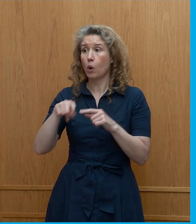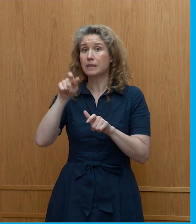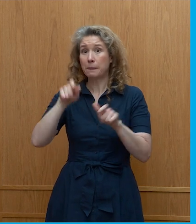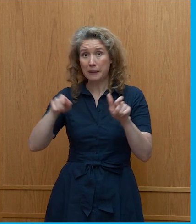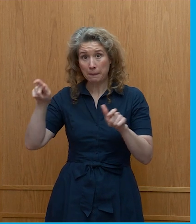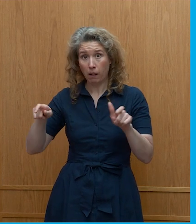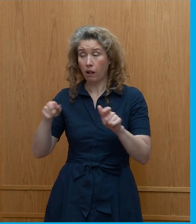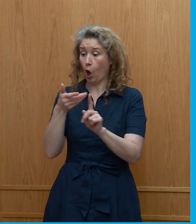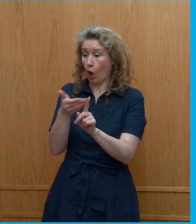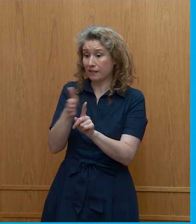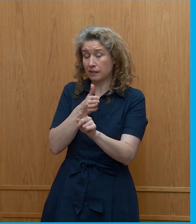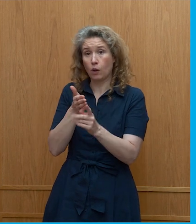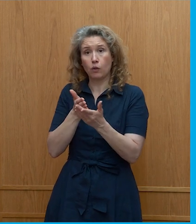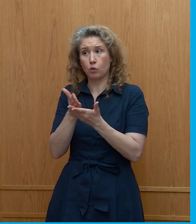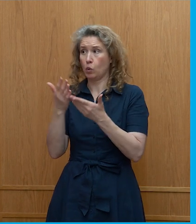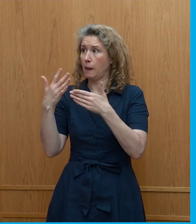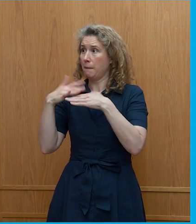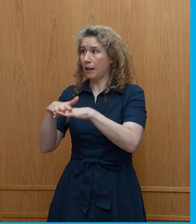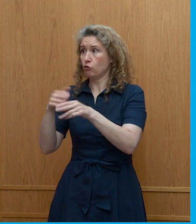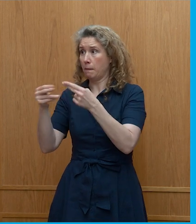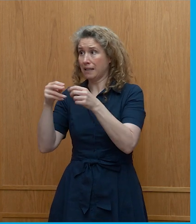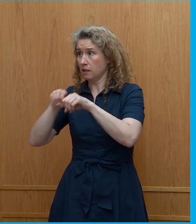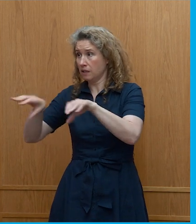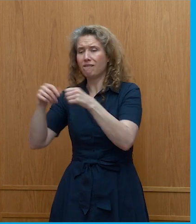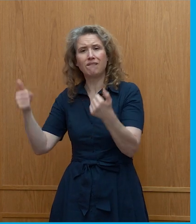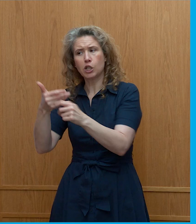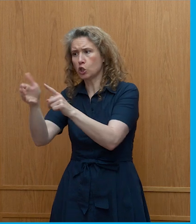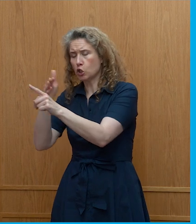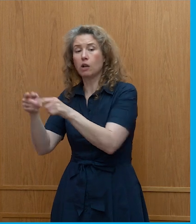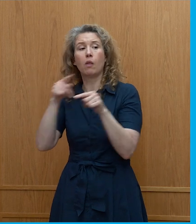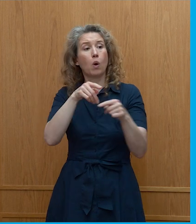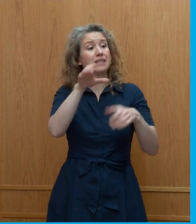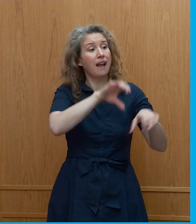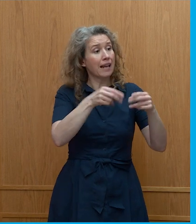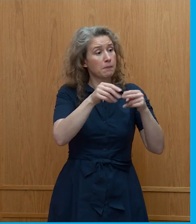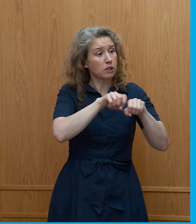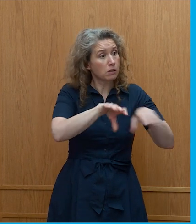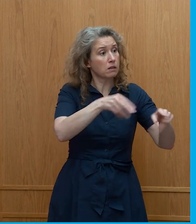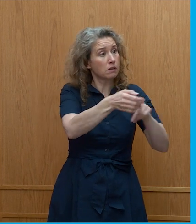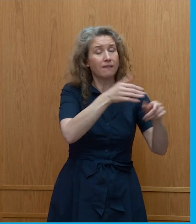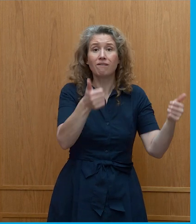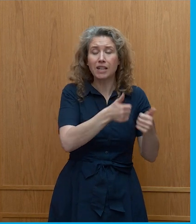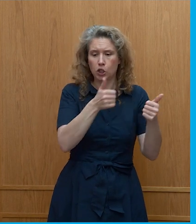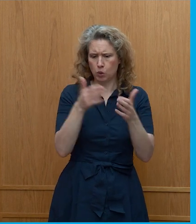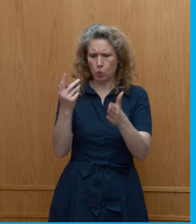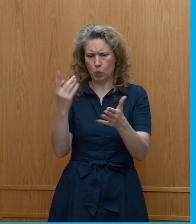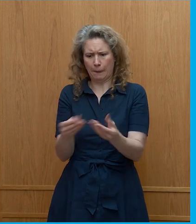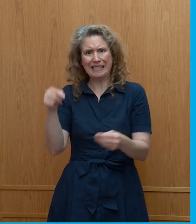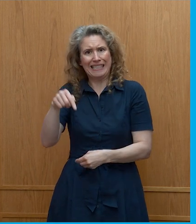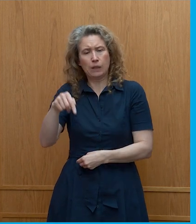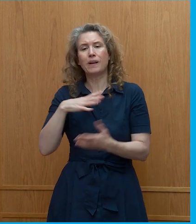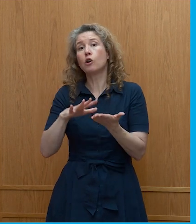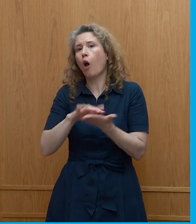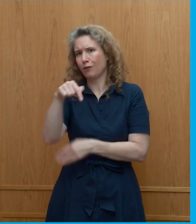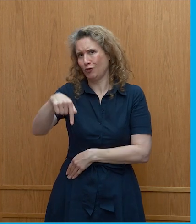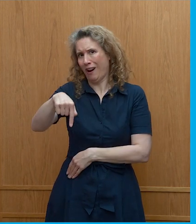be convinced by extreme messages have been convinced those people who are going to be convinced by the science have been convinced but you need the cultural quarter